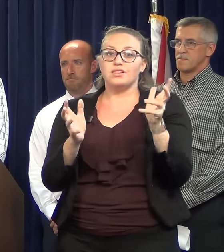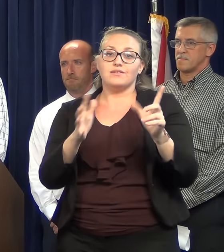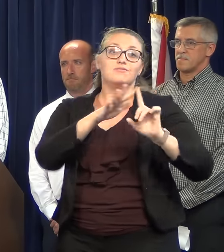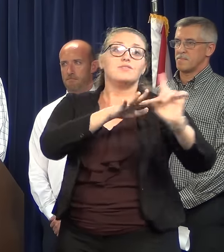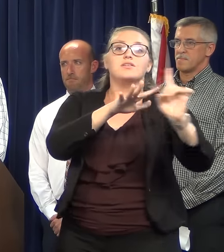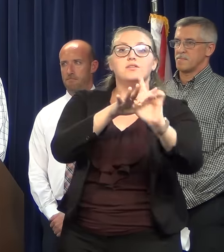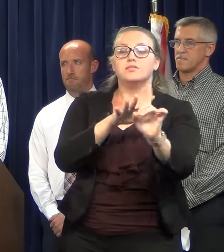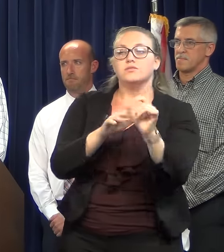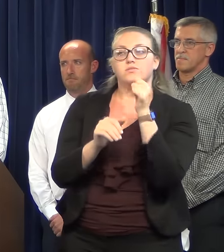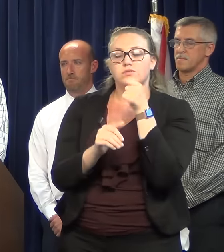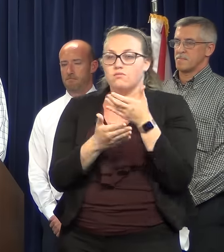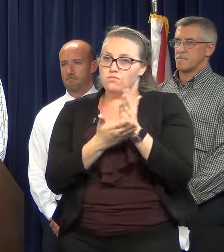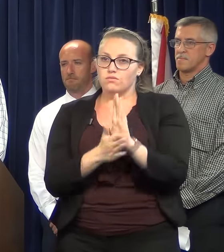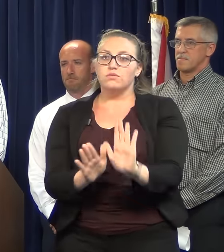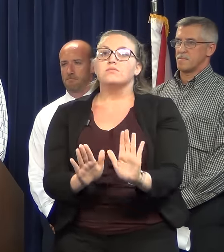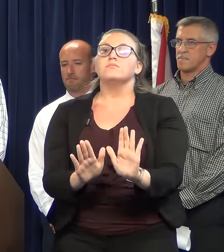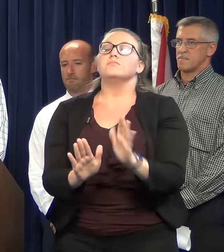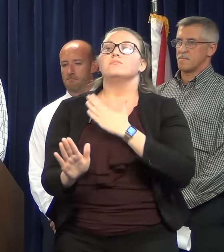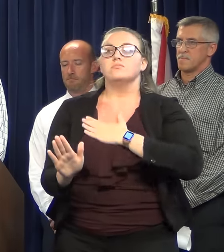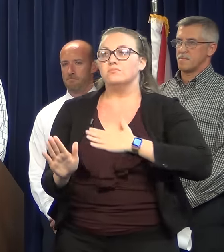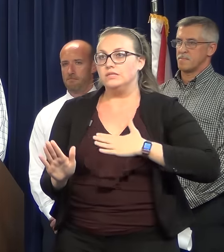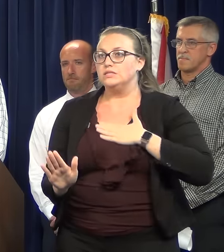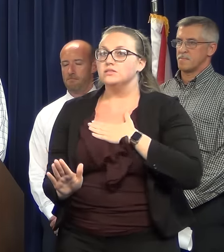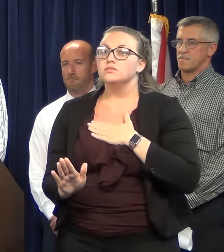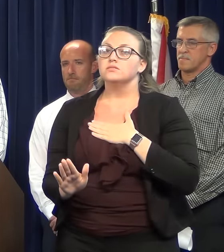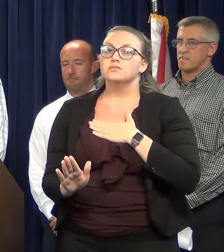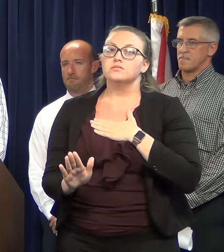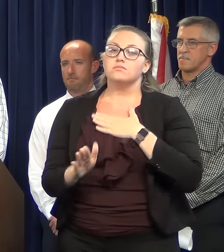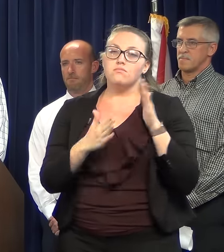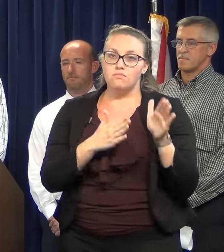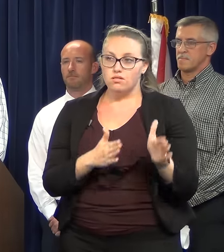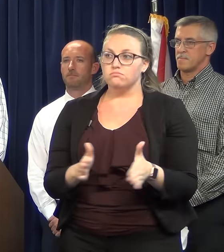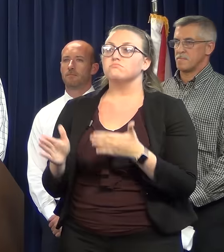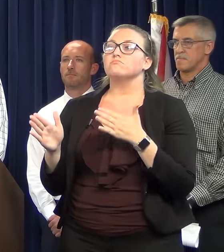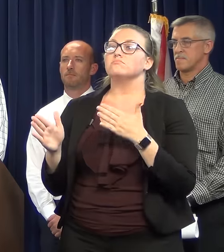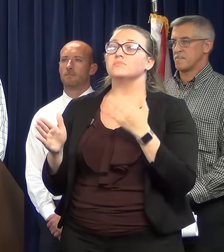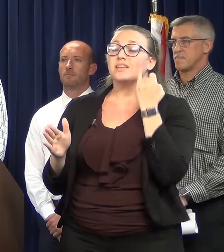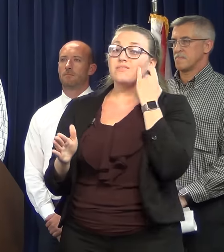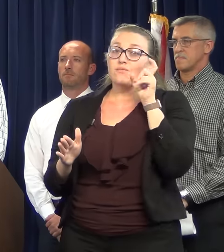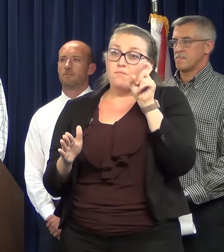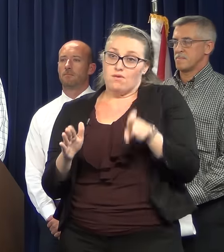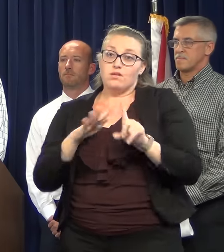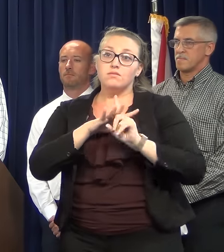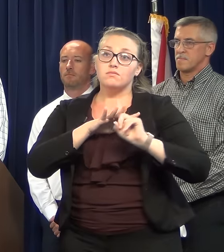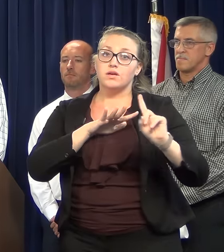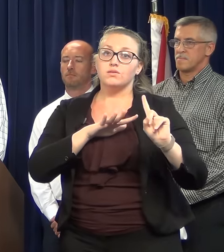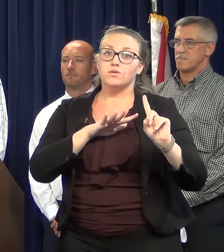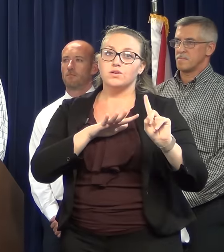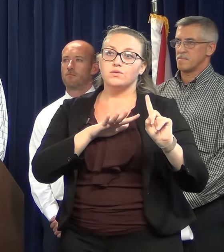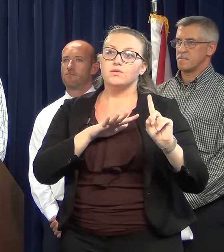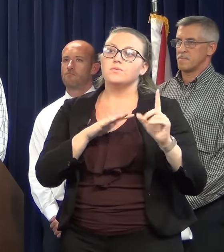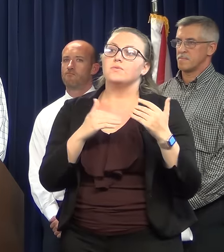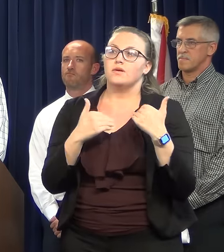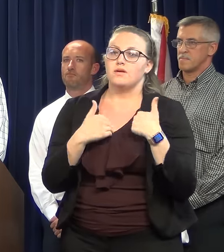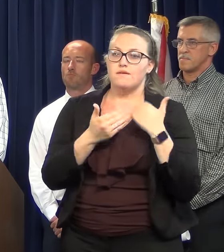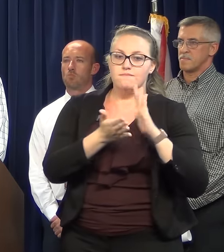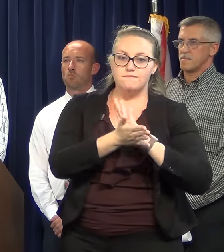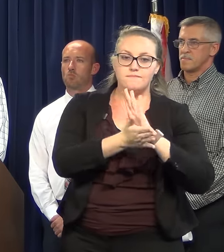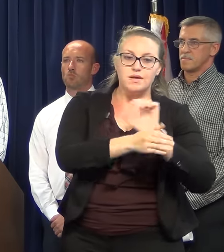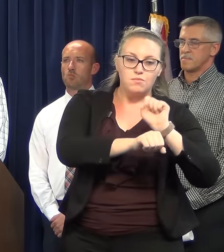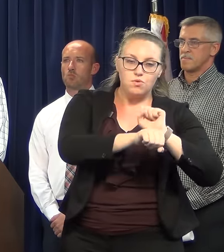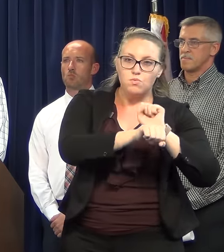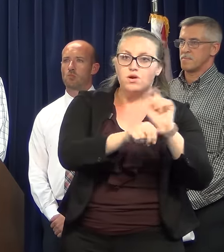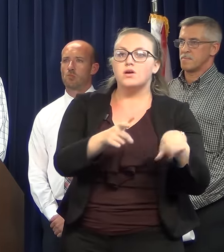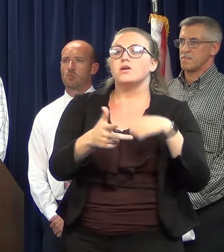not be all right. Please plan that if you have to evacuate, you have your paperwork and any